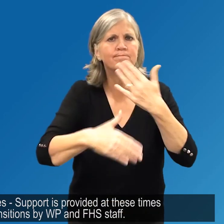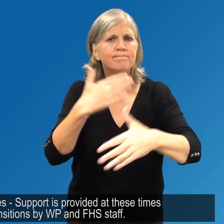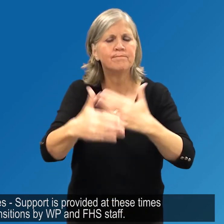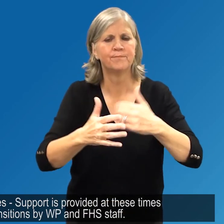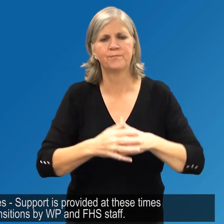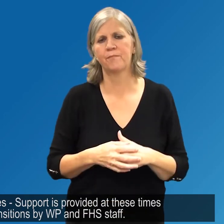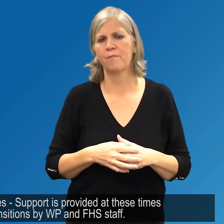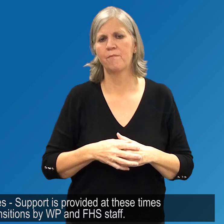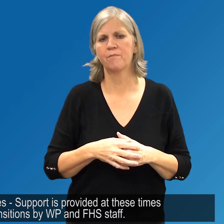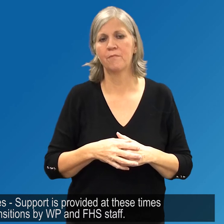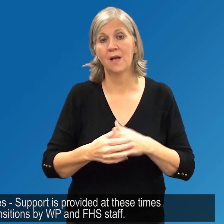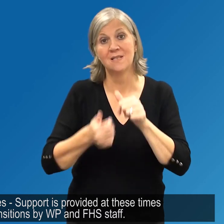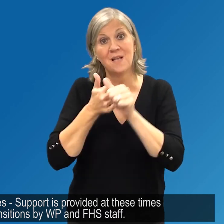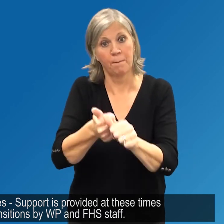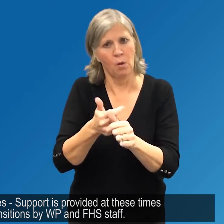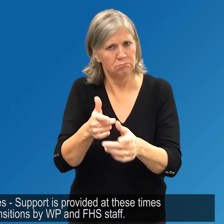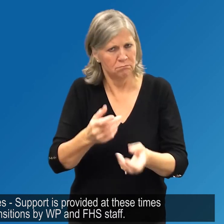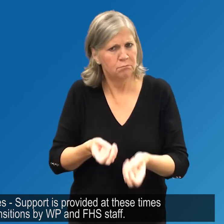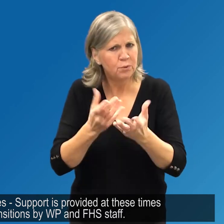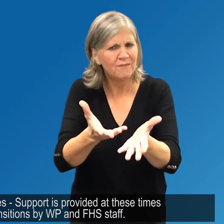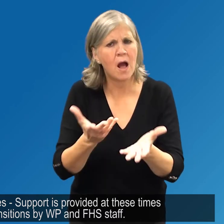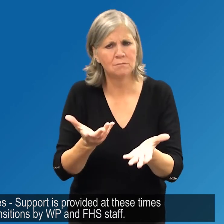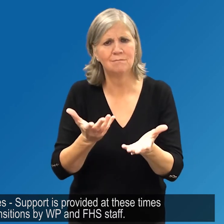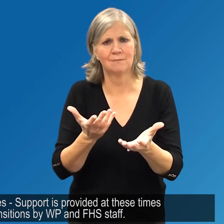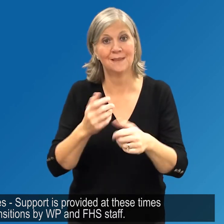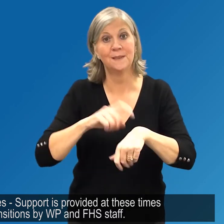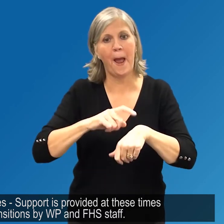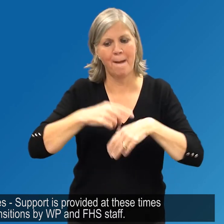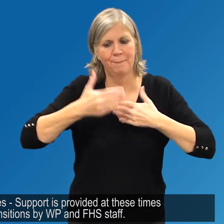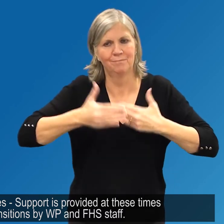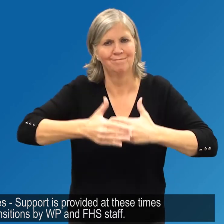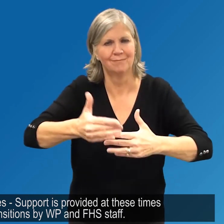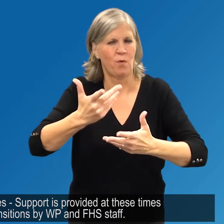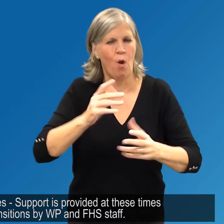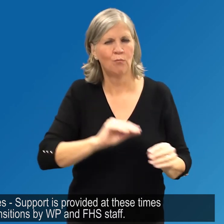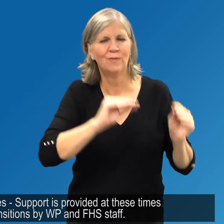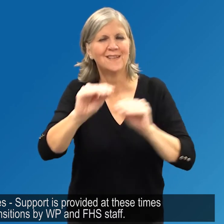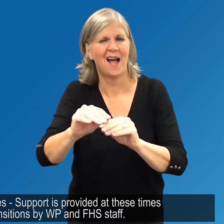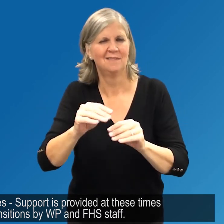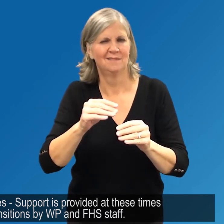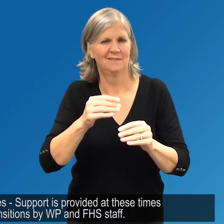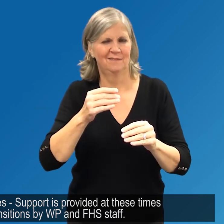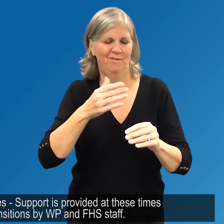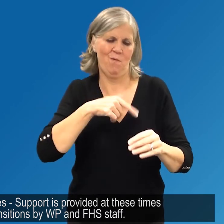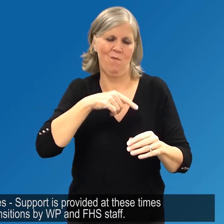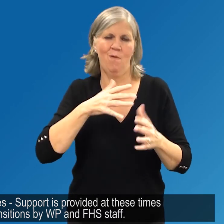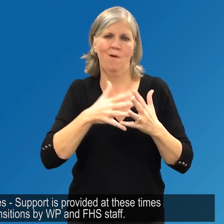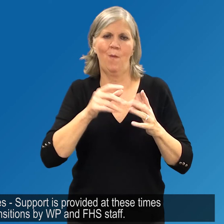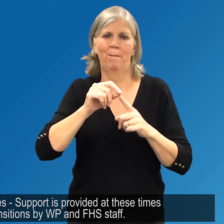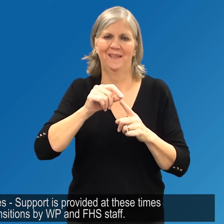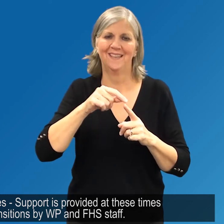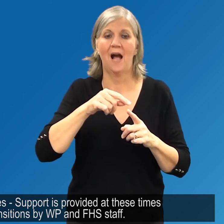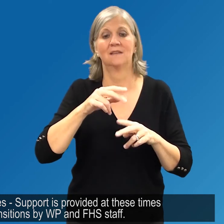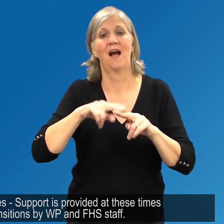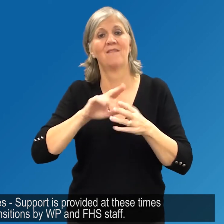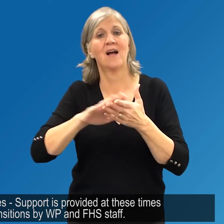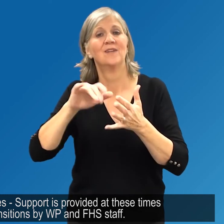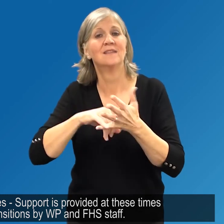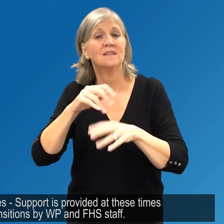Progress notes. Support is provided at these times of transitions by WP and Falkirk High School staff.